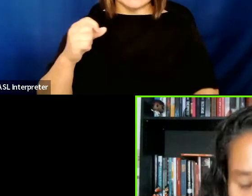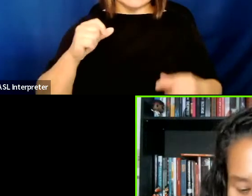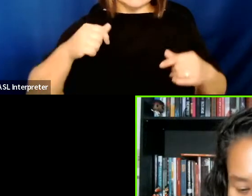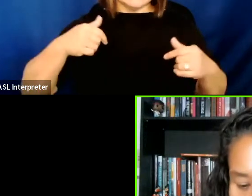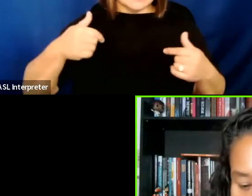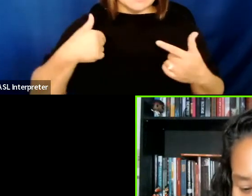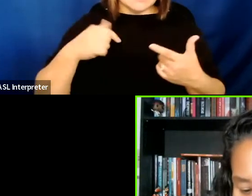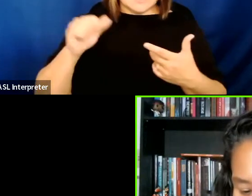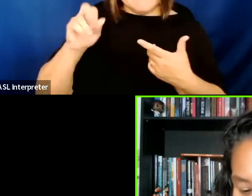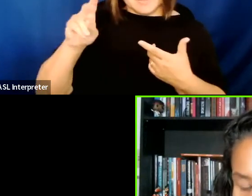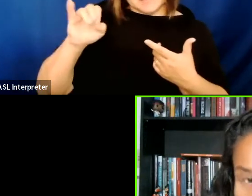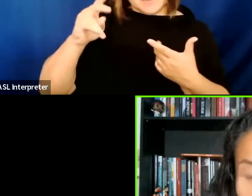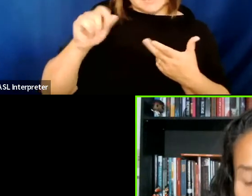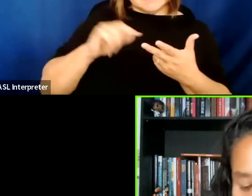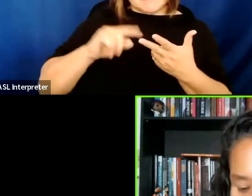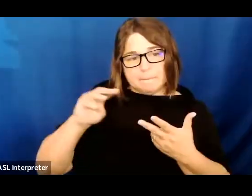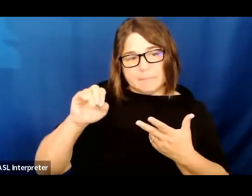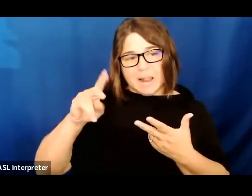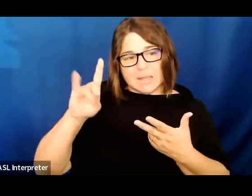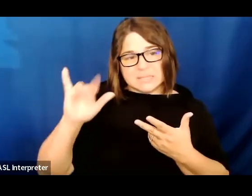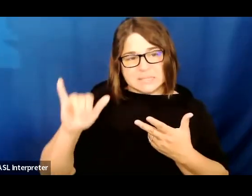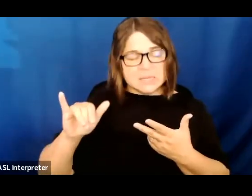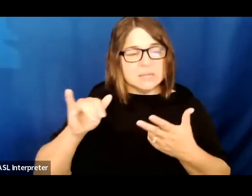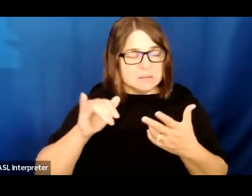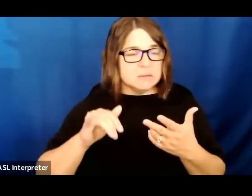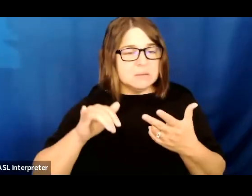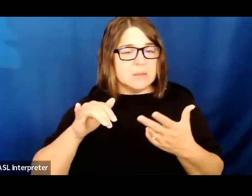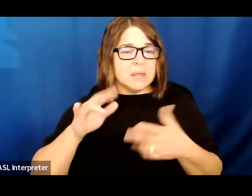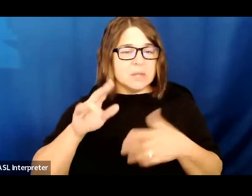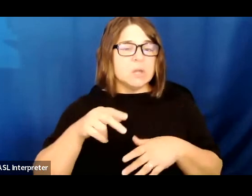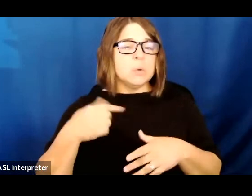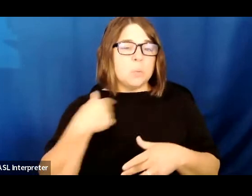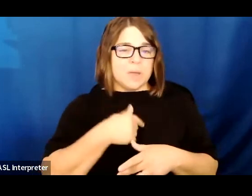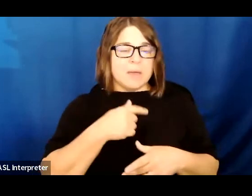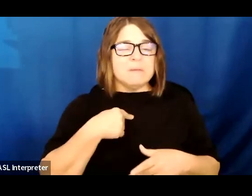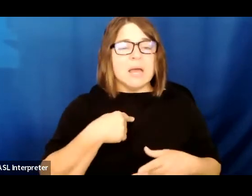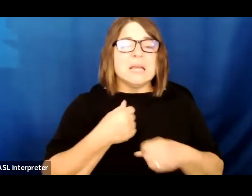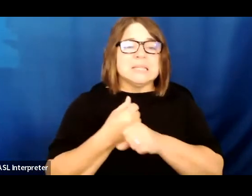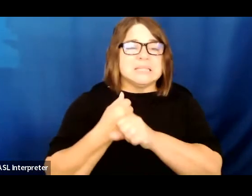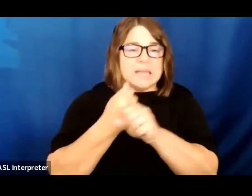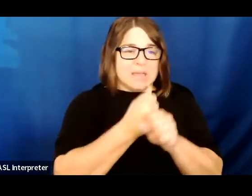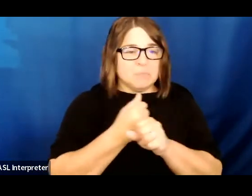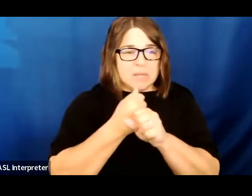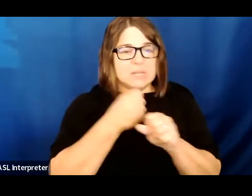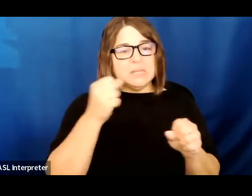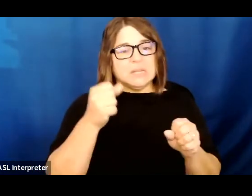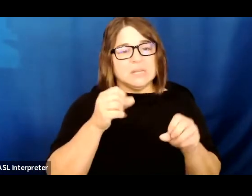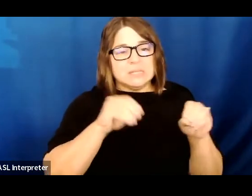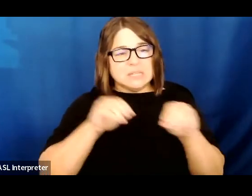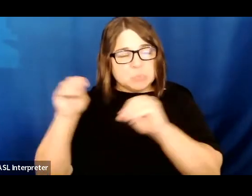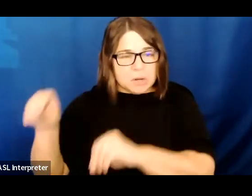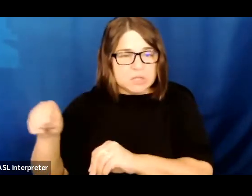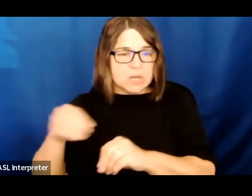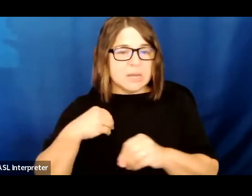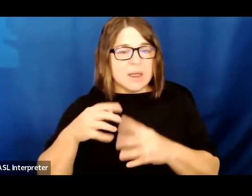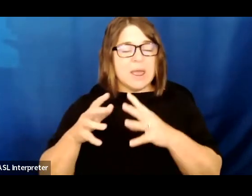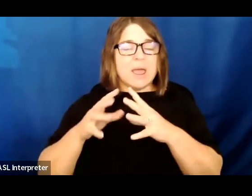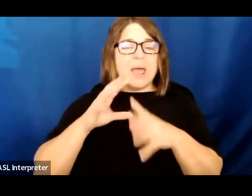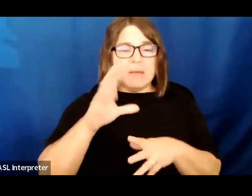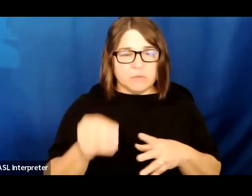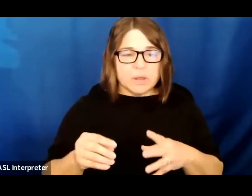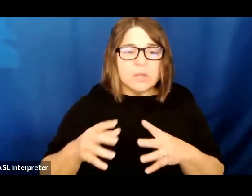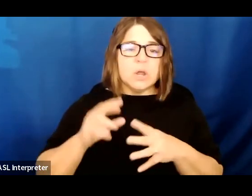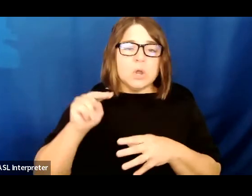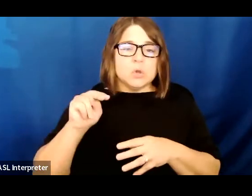Mi'kmaq and Maliseet nations. Nova Scotia also has a history of enslavement, displacement, and erasure of African Nova Scotian people